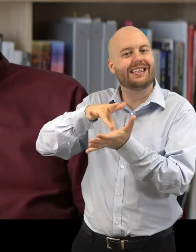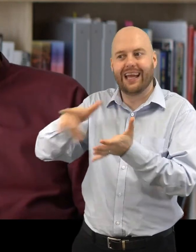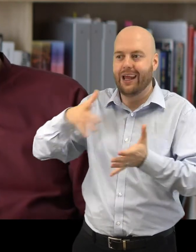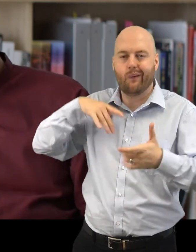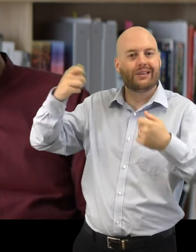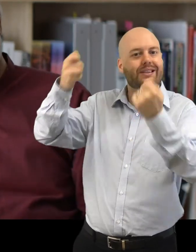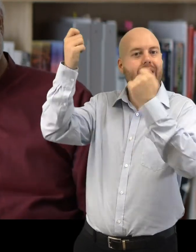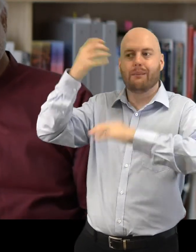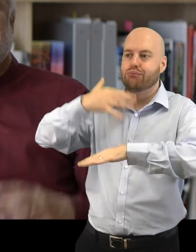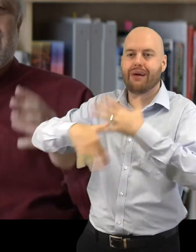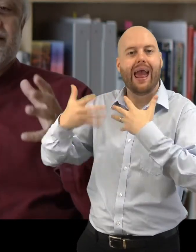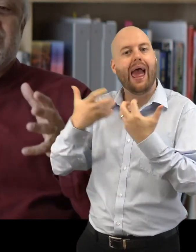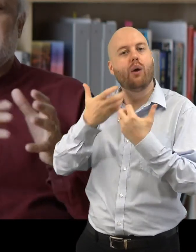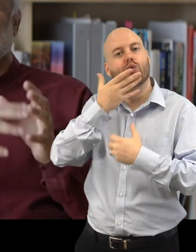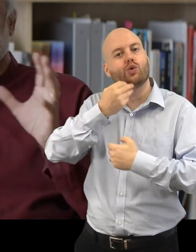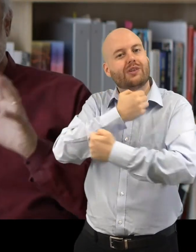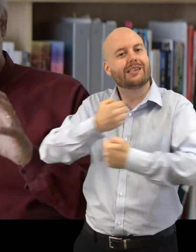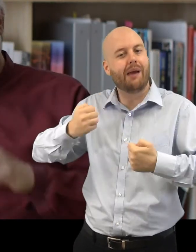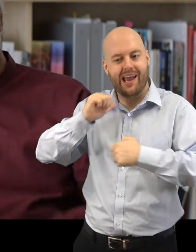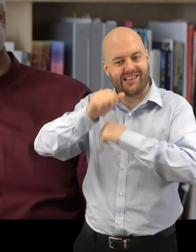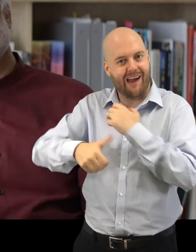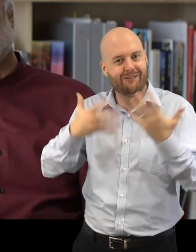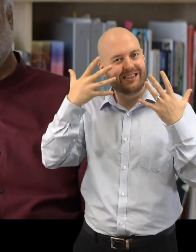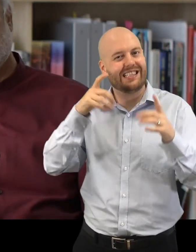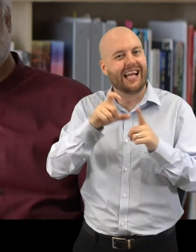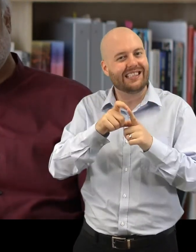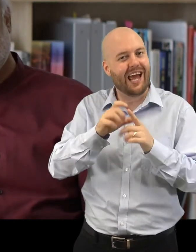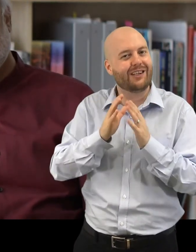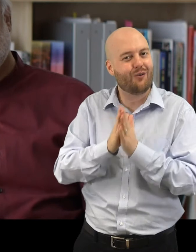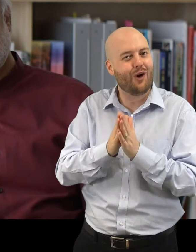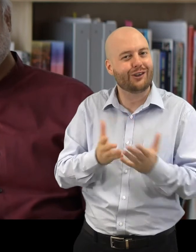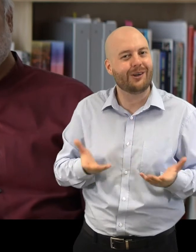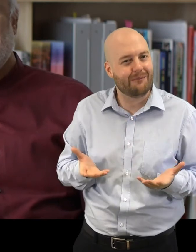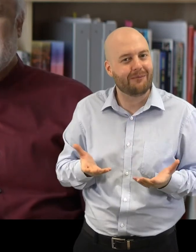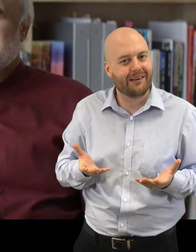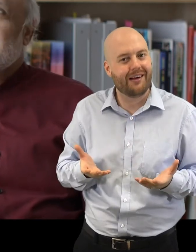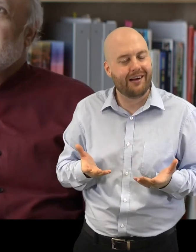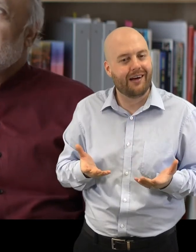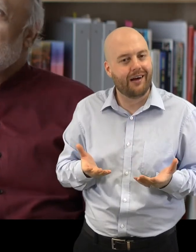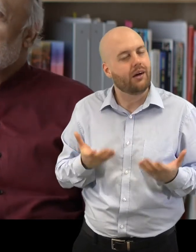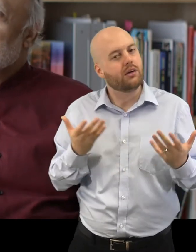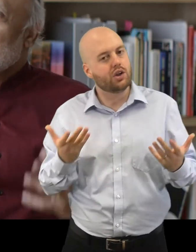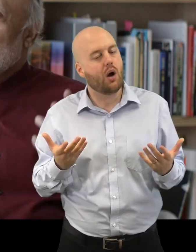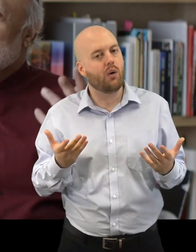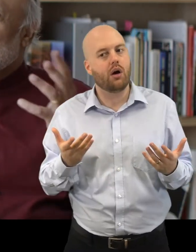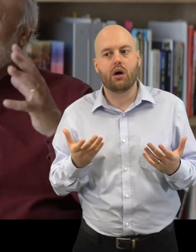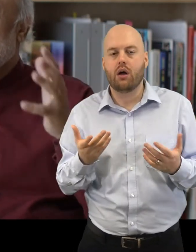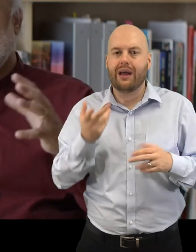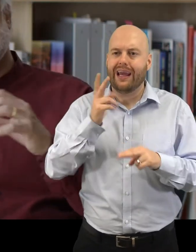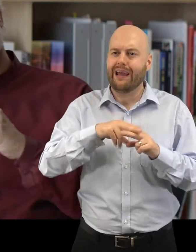idol of the god at the end of this sort of 10 days of worship. And with that, as that clay idol